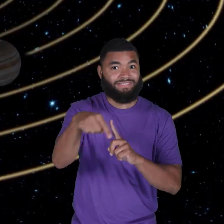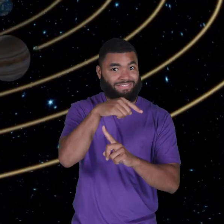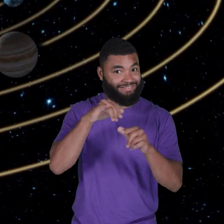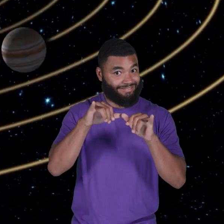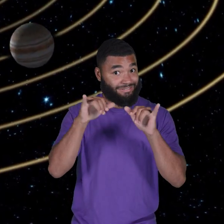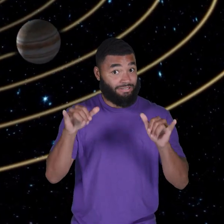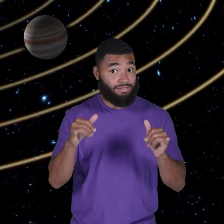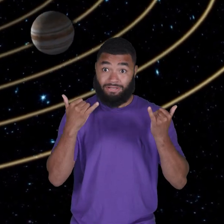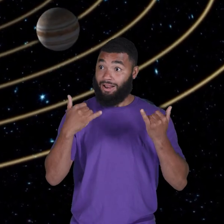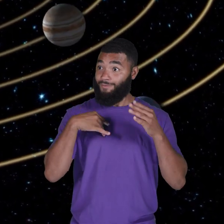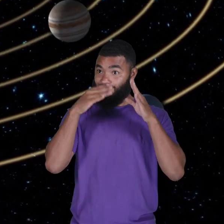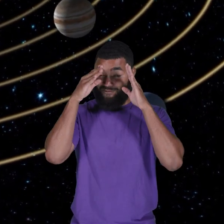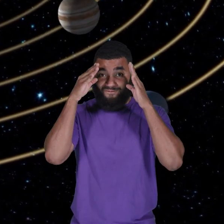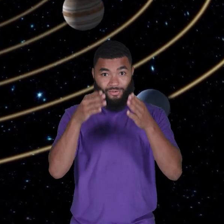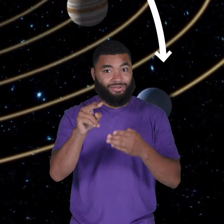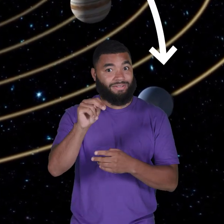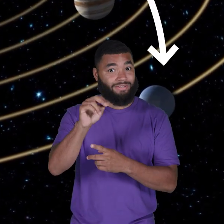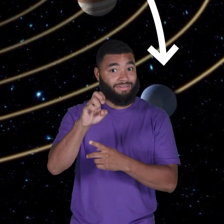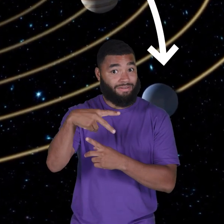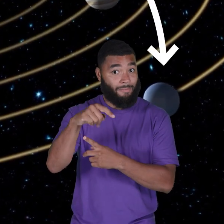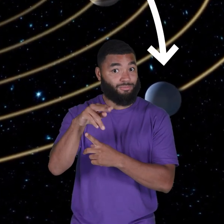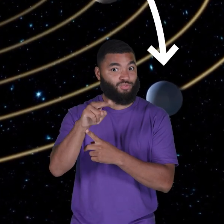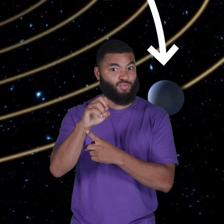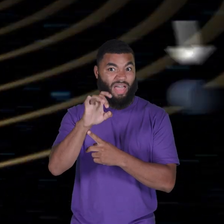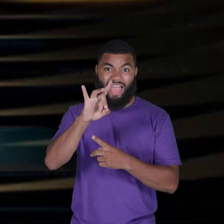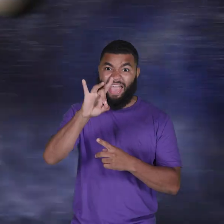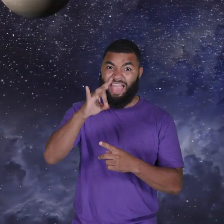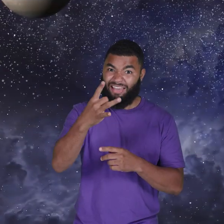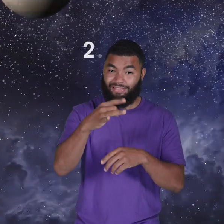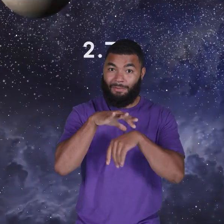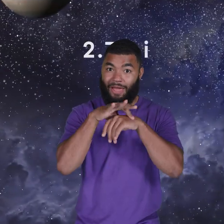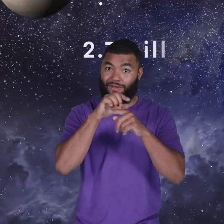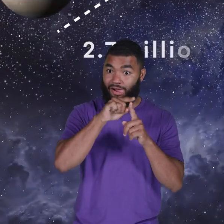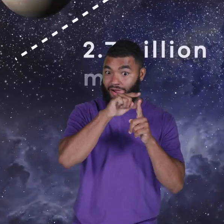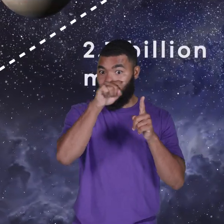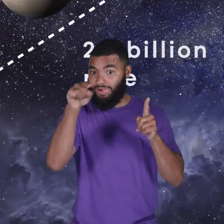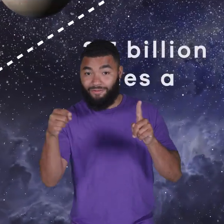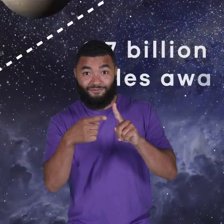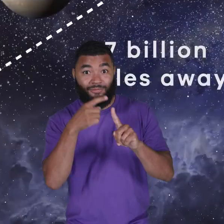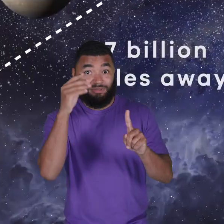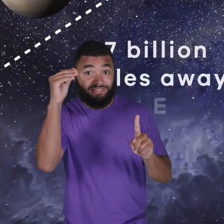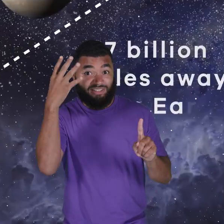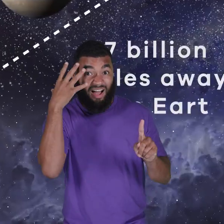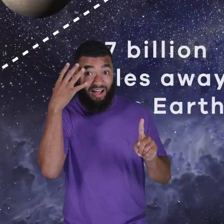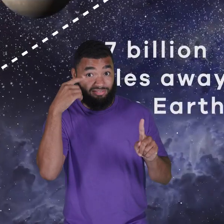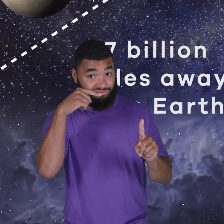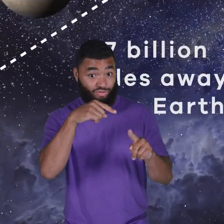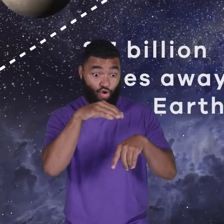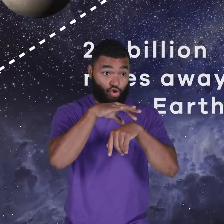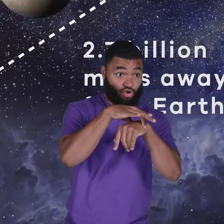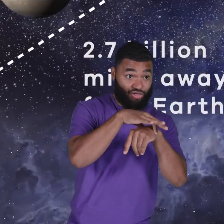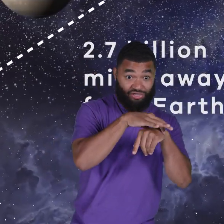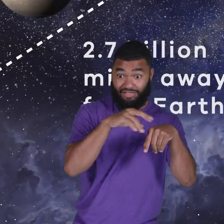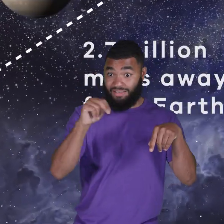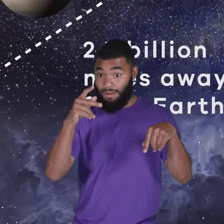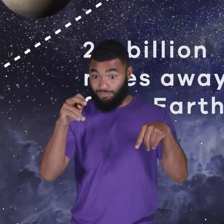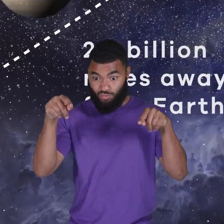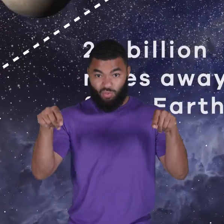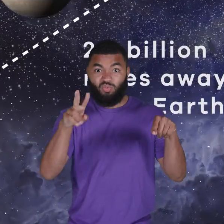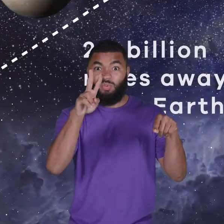Neptune, the eighth planet from the Sun. Over 2.7 billion miles away from Earth, Neptune is